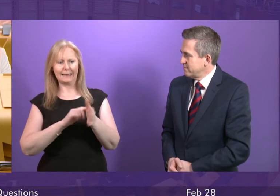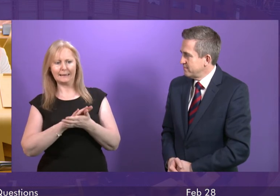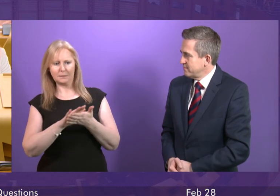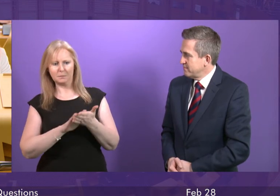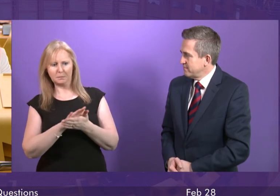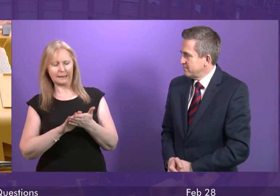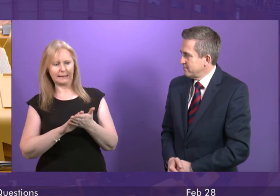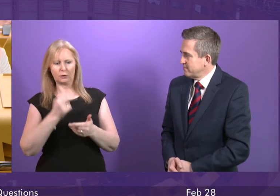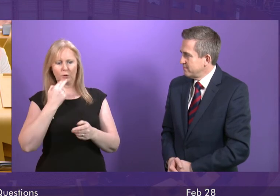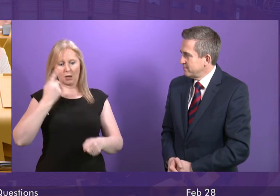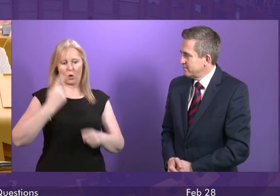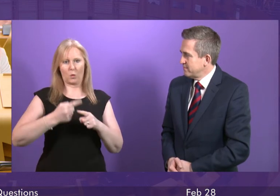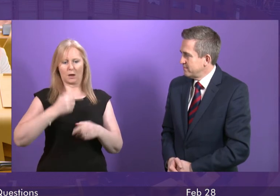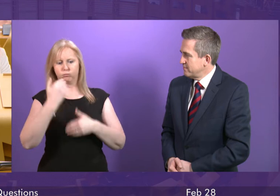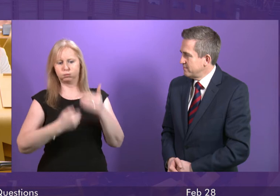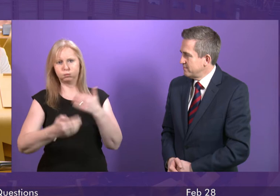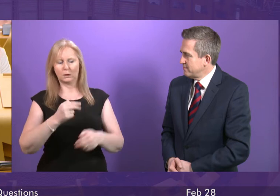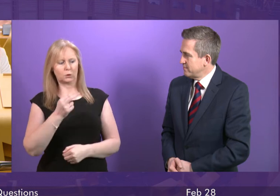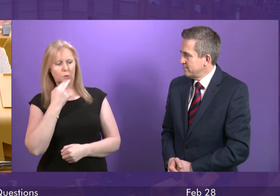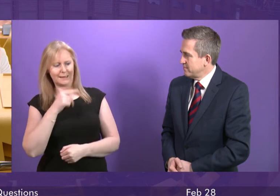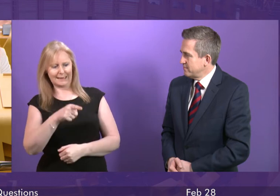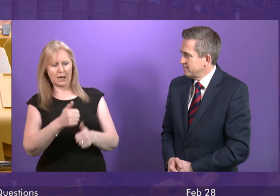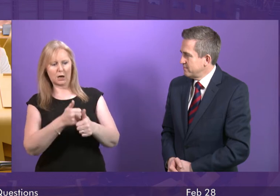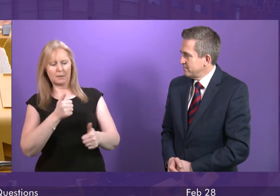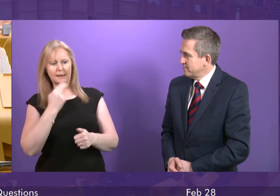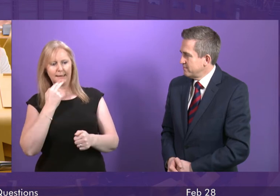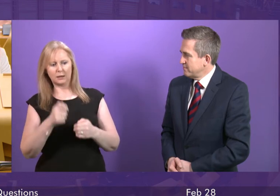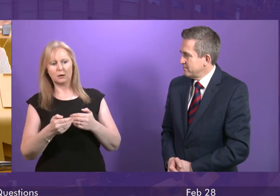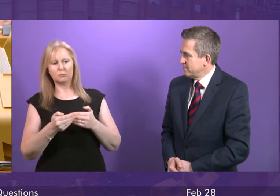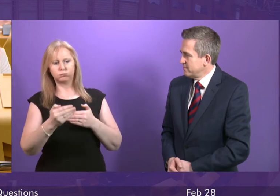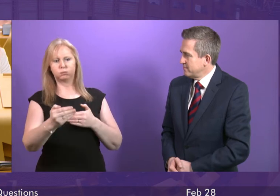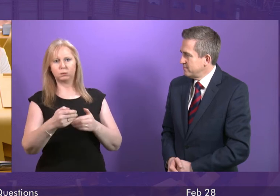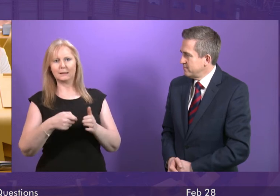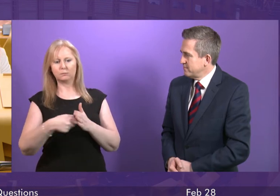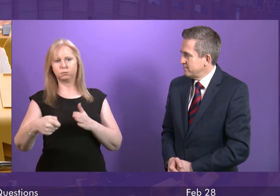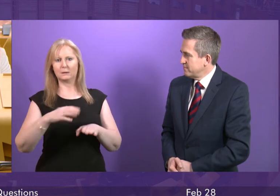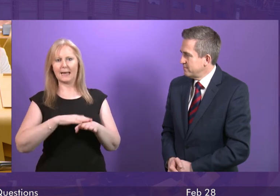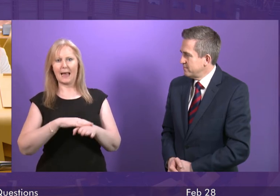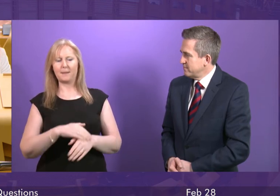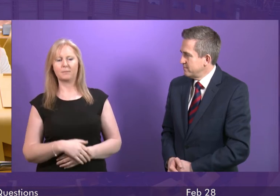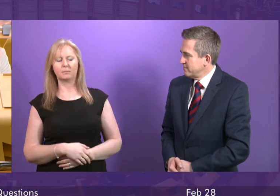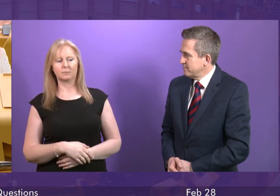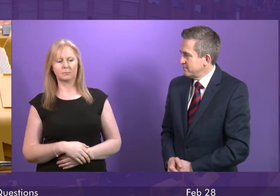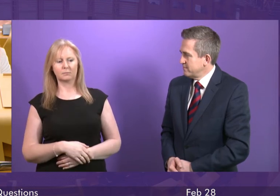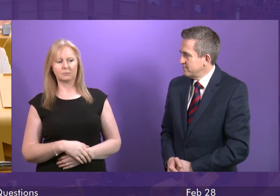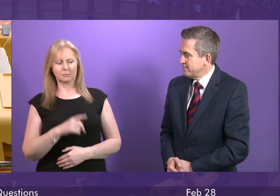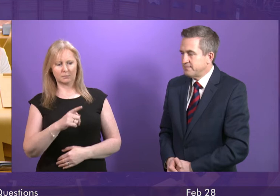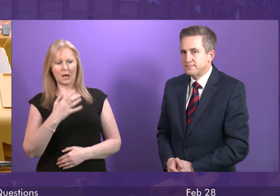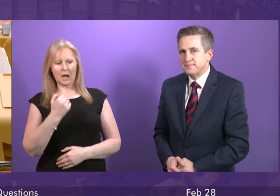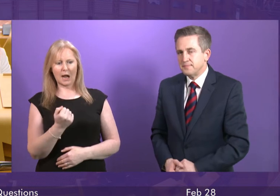quickly and as quickly as the company is doing. Scottish Enterprise is working towards having a rail engineering hub at one